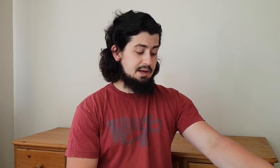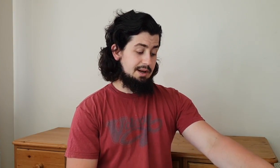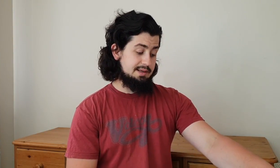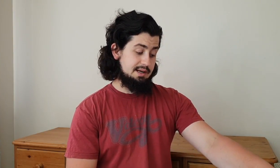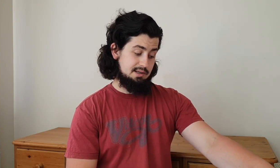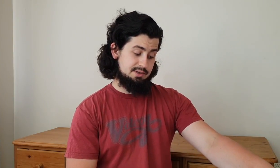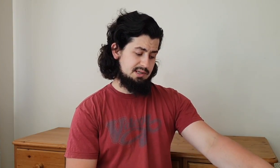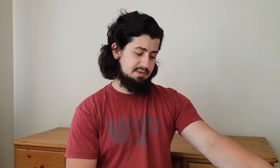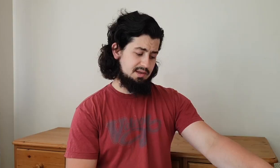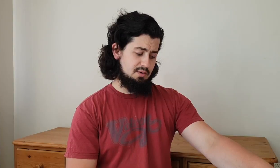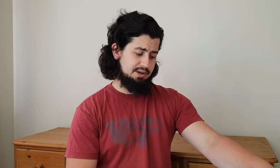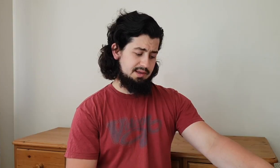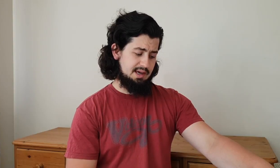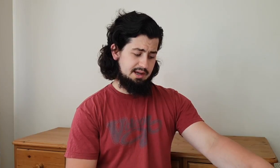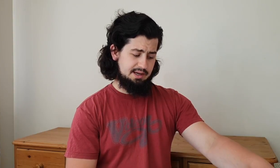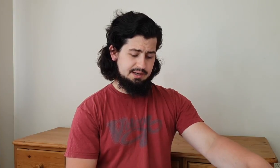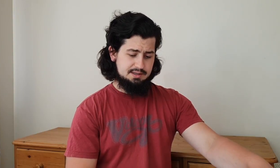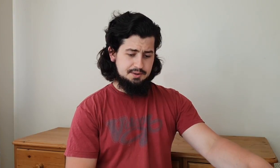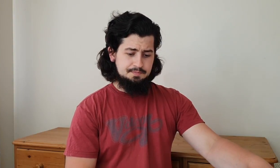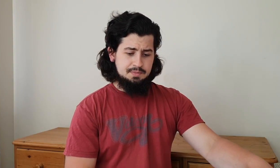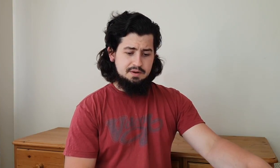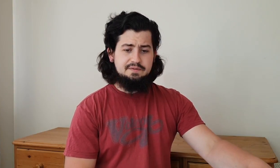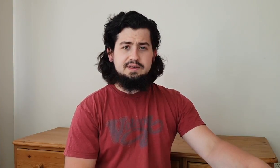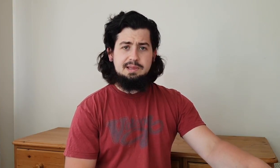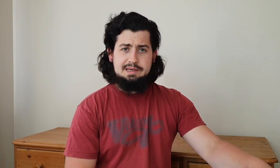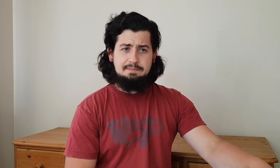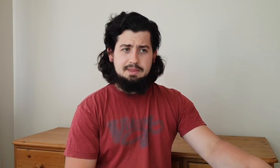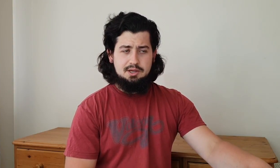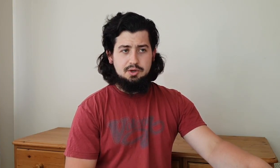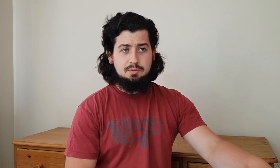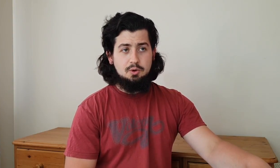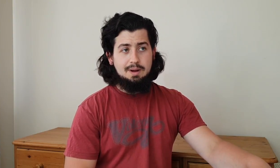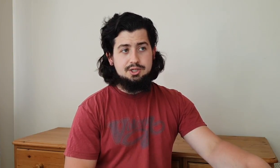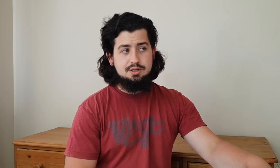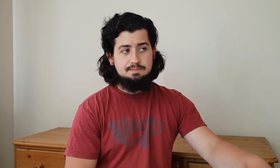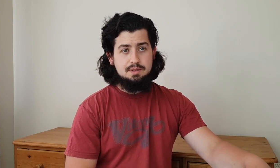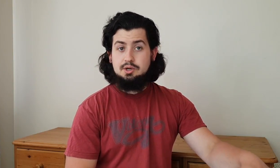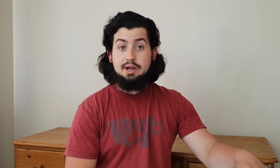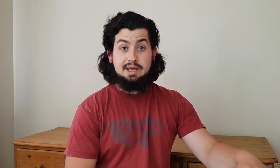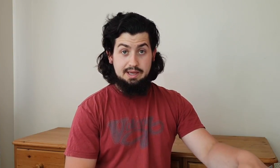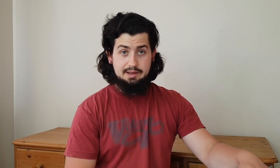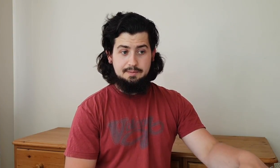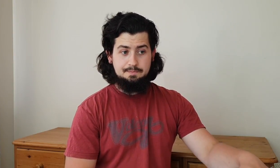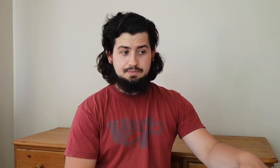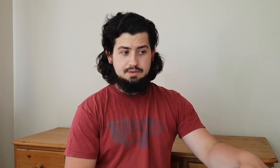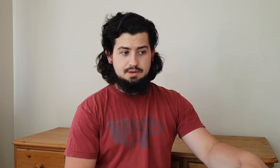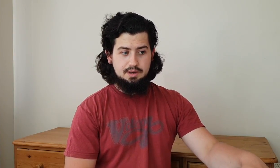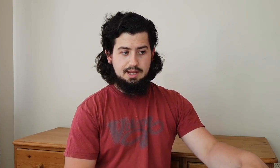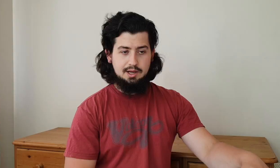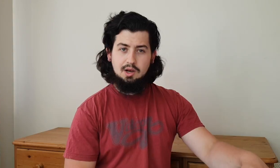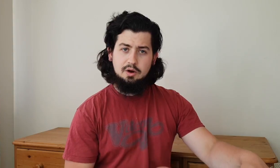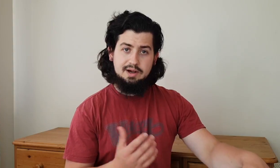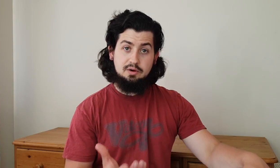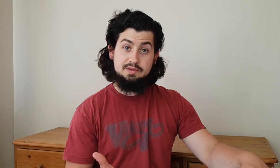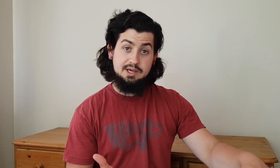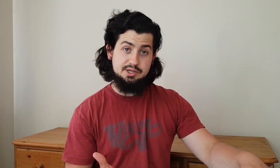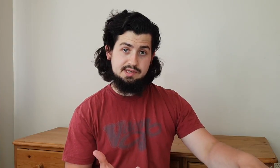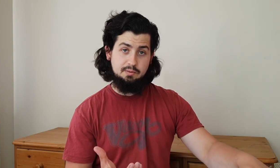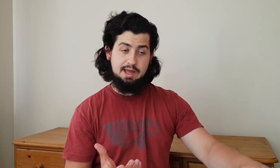anyway let's get into it just some things that I wanted to say like firstly you know you imagine you can't hear okay like a lot of our conversations that we